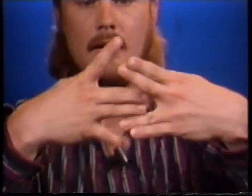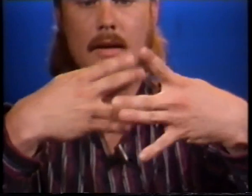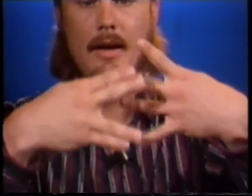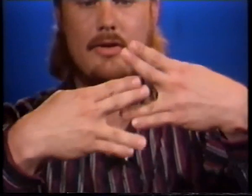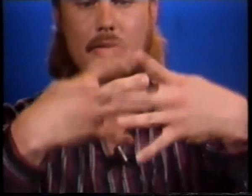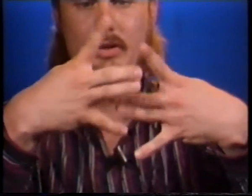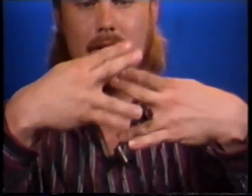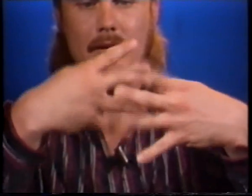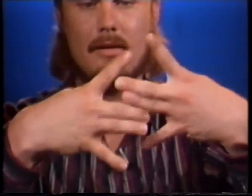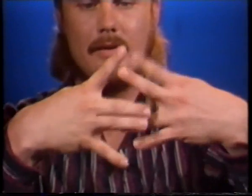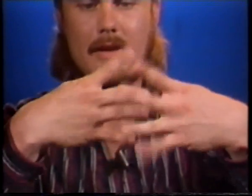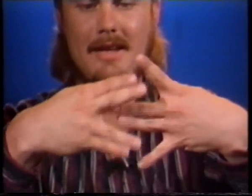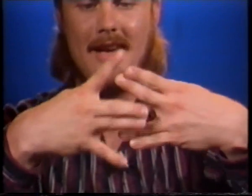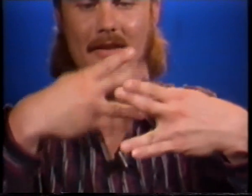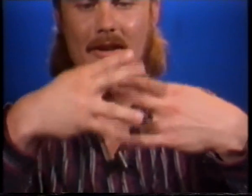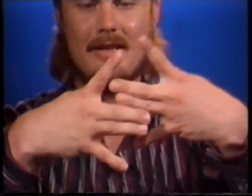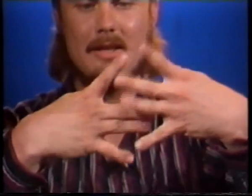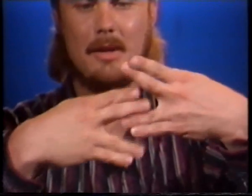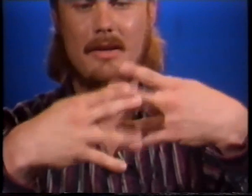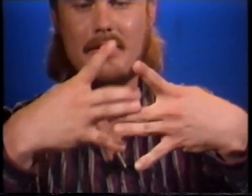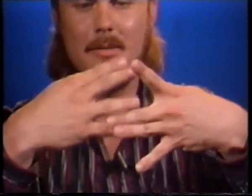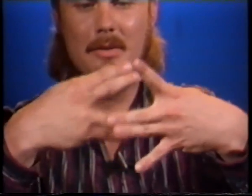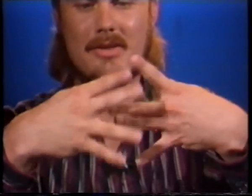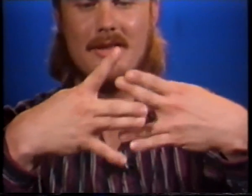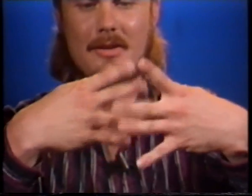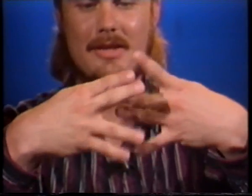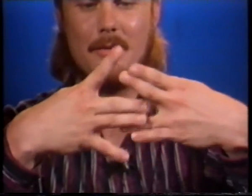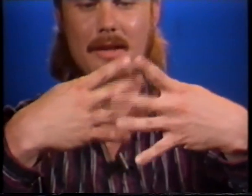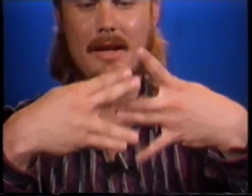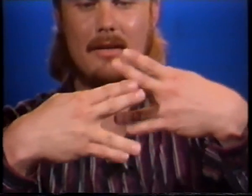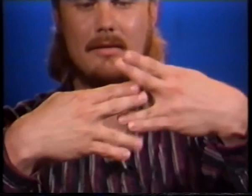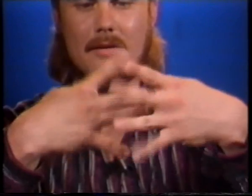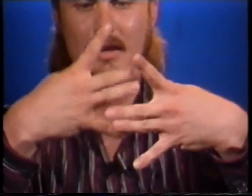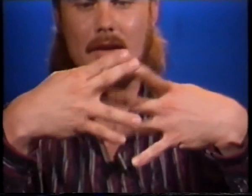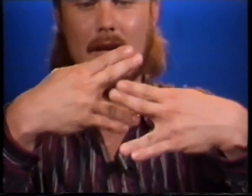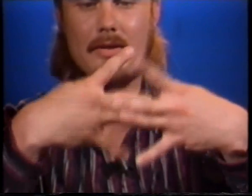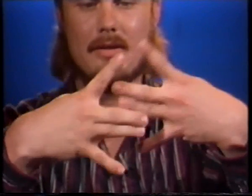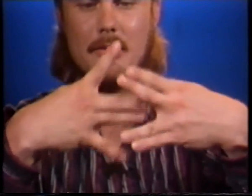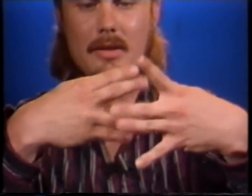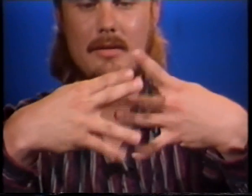As you can see, it's kind of hard to explain so you might want to slow this one down if you have such a machine.